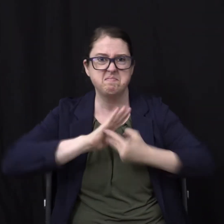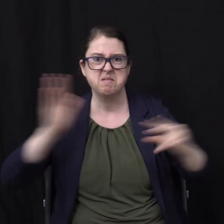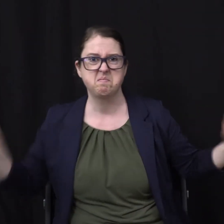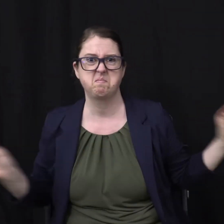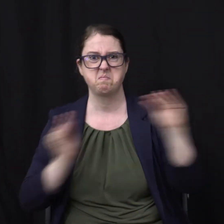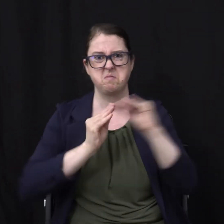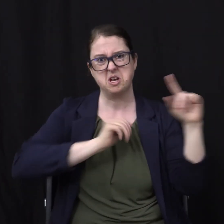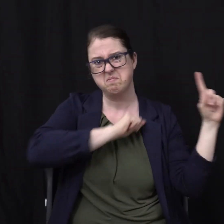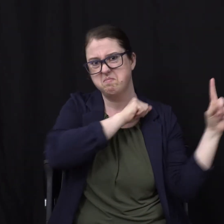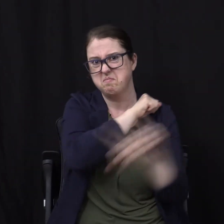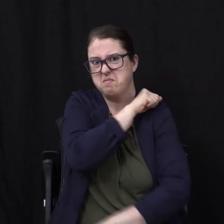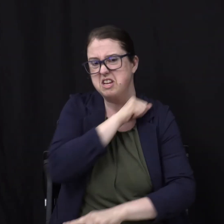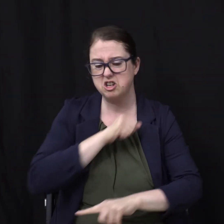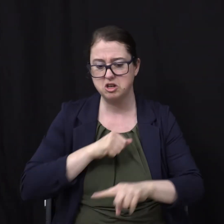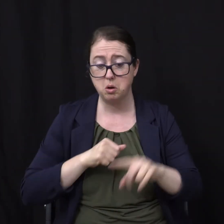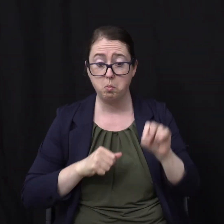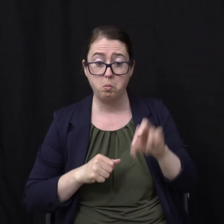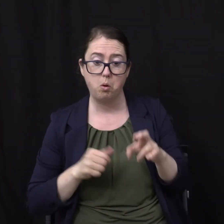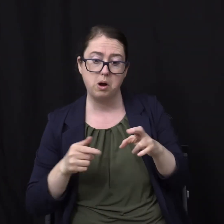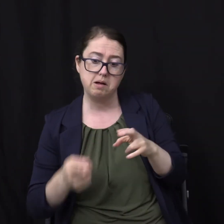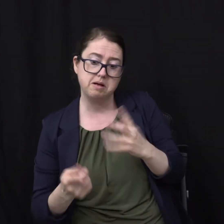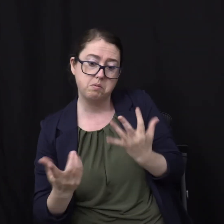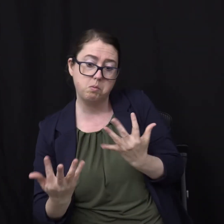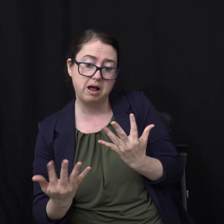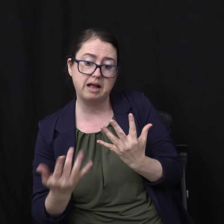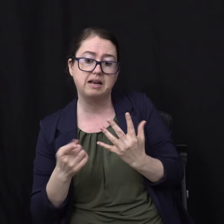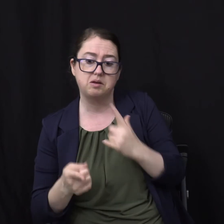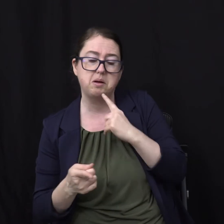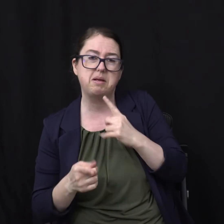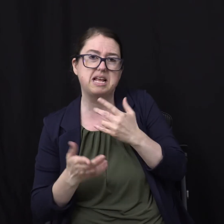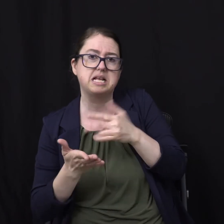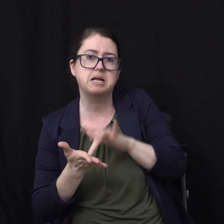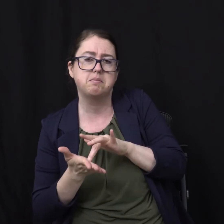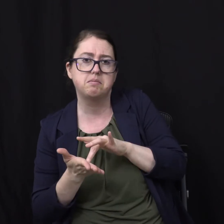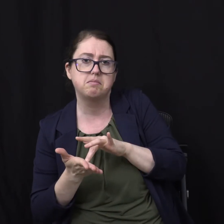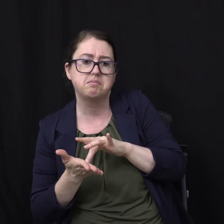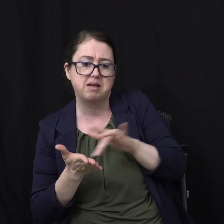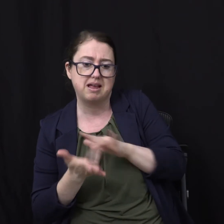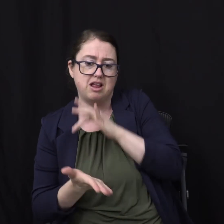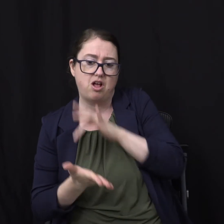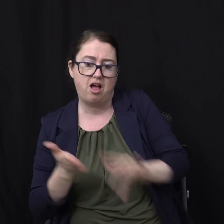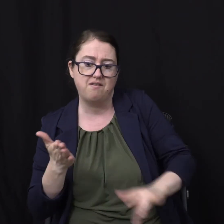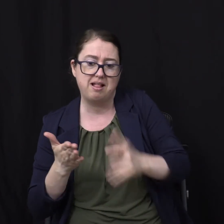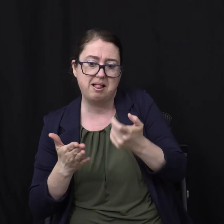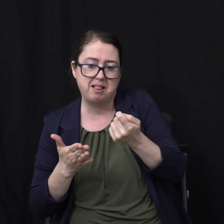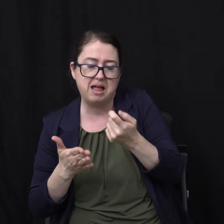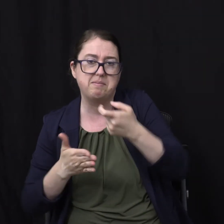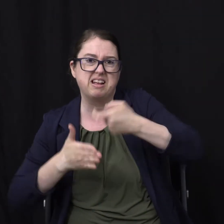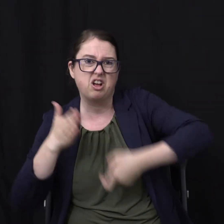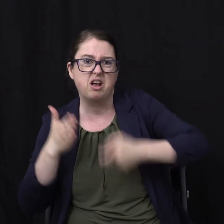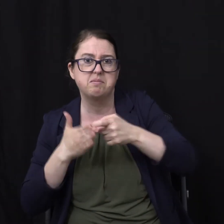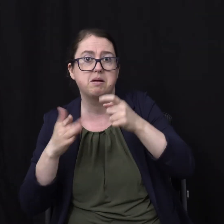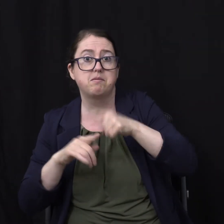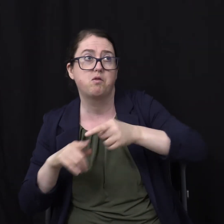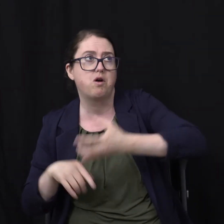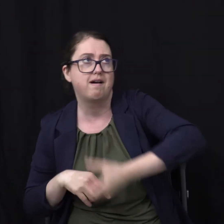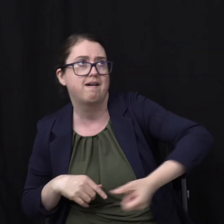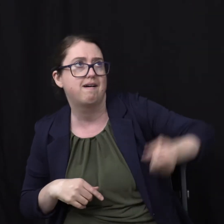who need To only pay a little For their sin Before being transported to heaven But the ninth circle of hell For the most